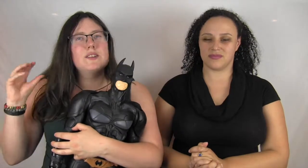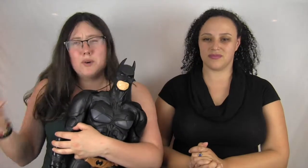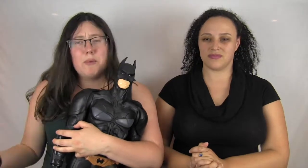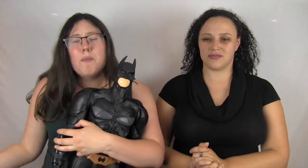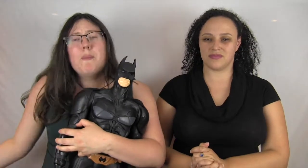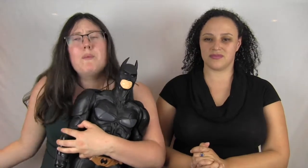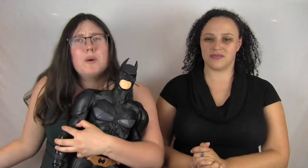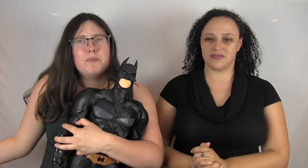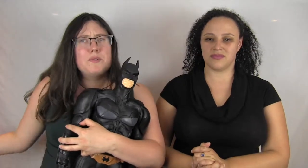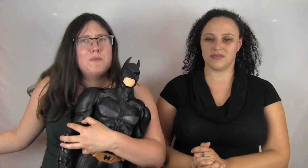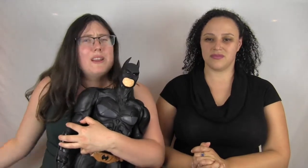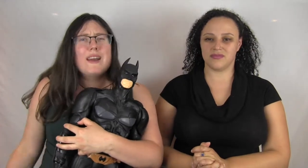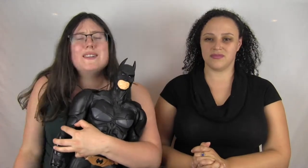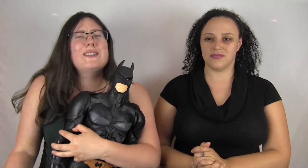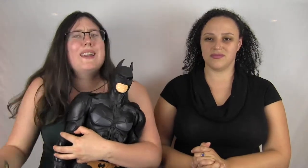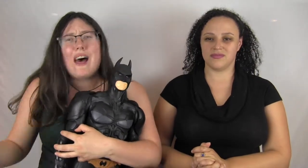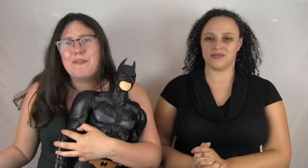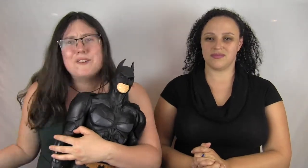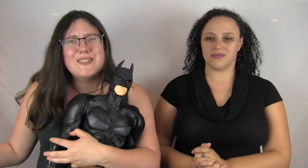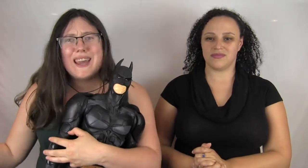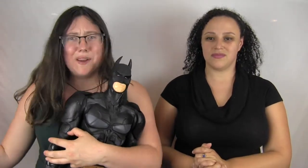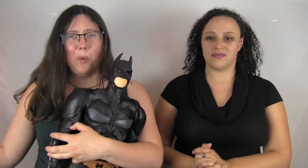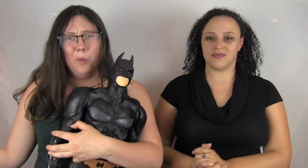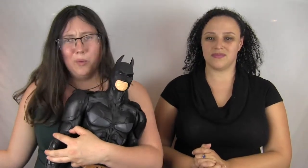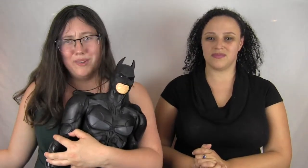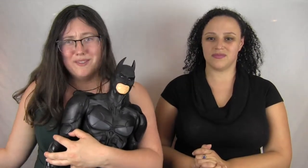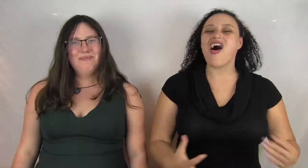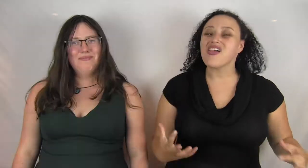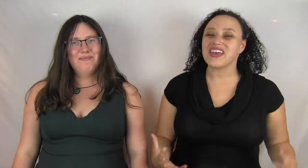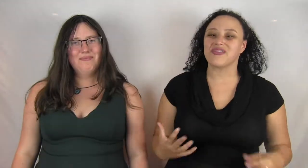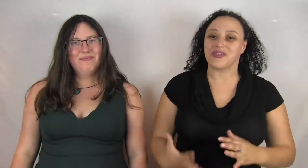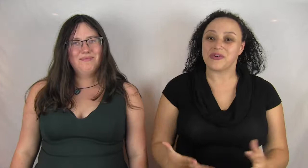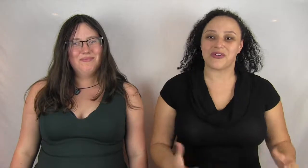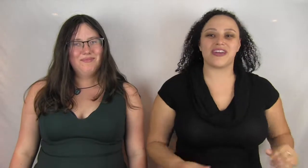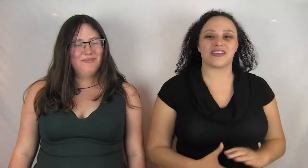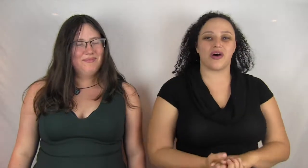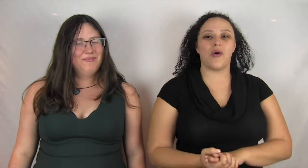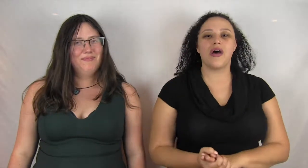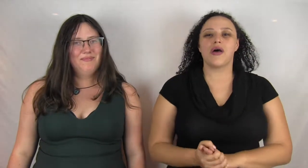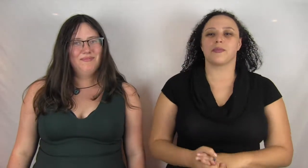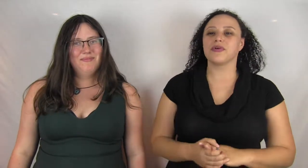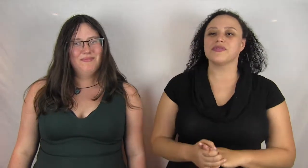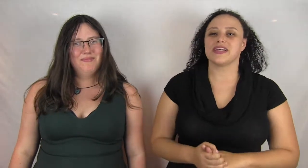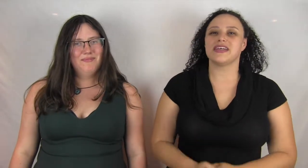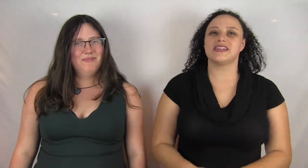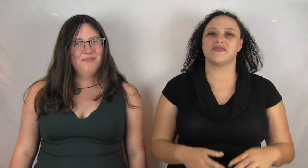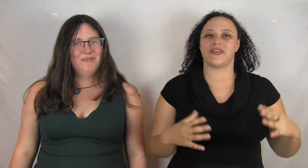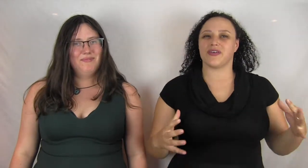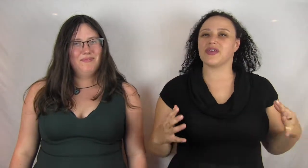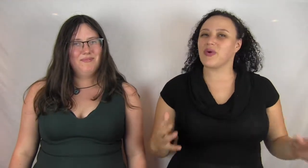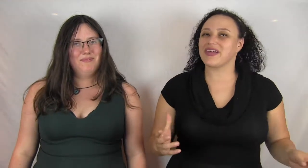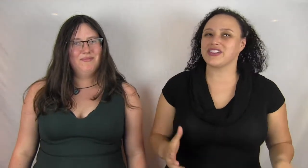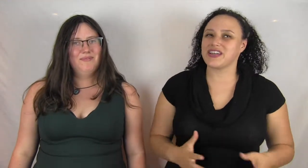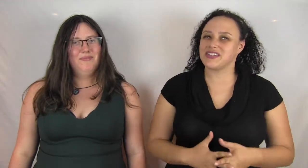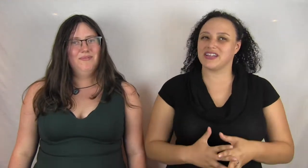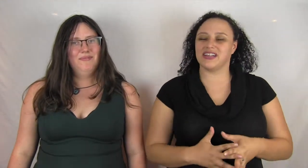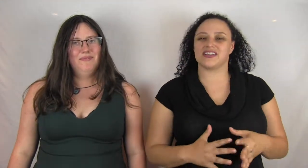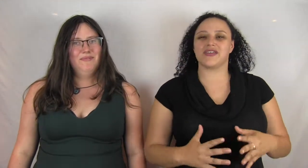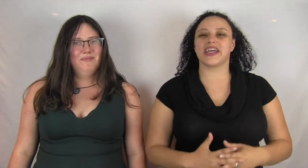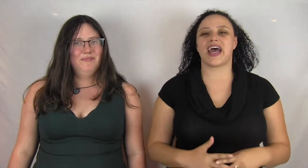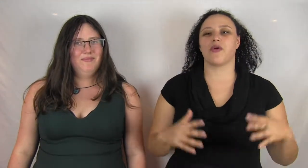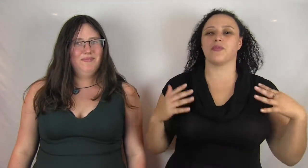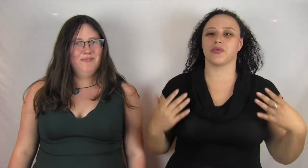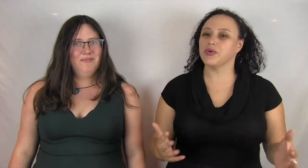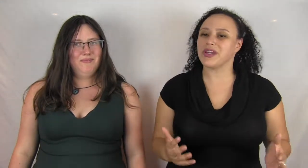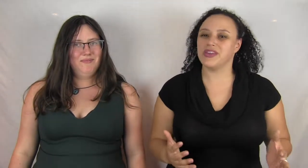And there's this adorable moment where Bruce realizes that Alfred is getting old. I'll give Lou credit though. Bruce is fairly well adjusted,